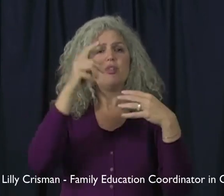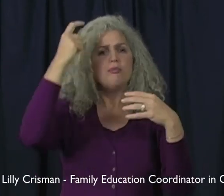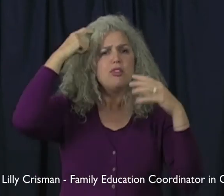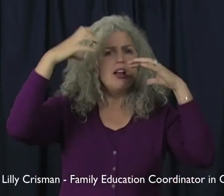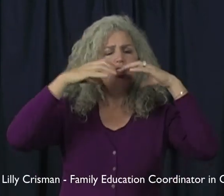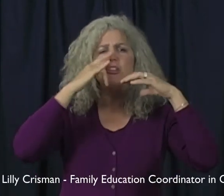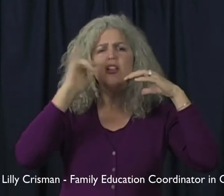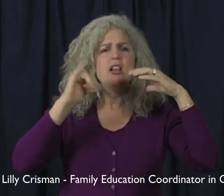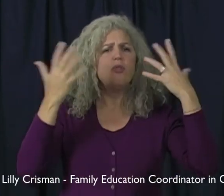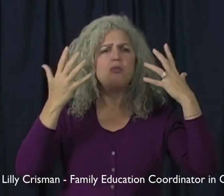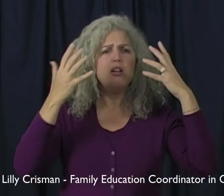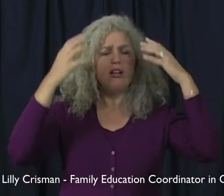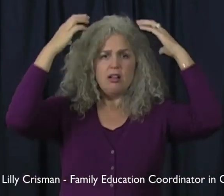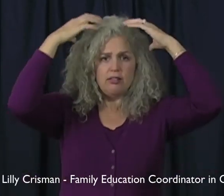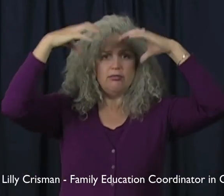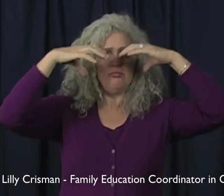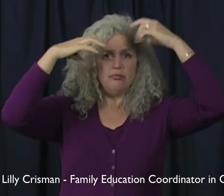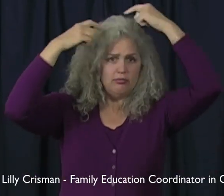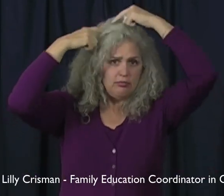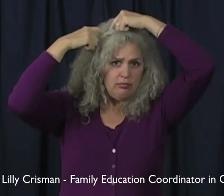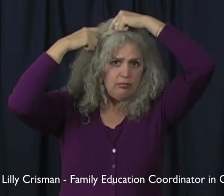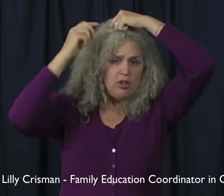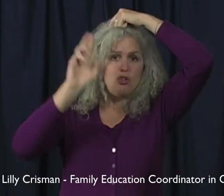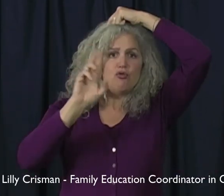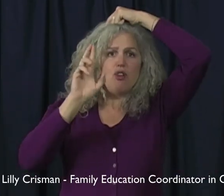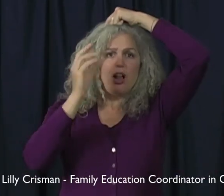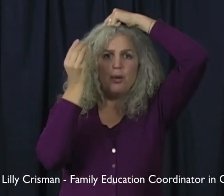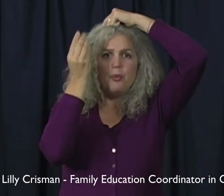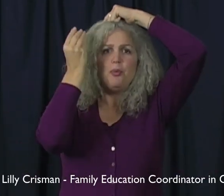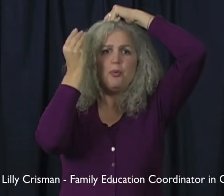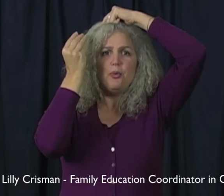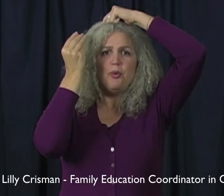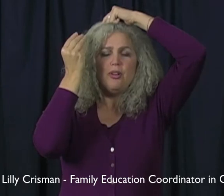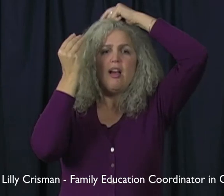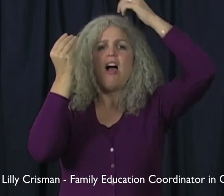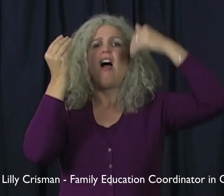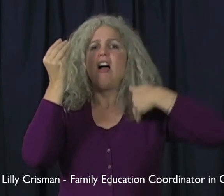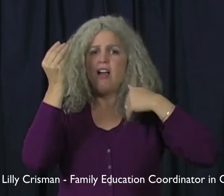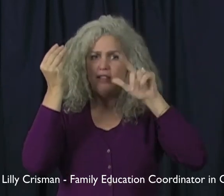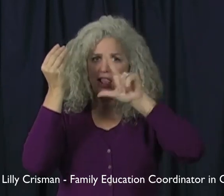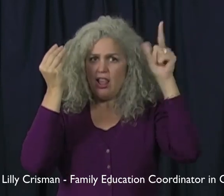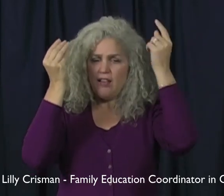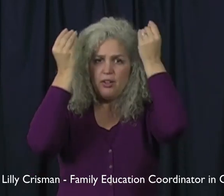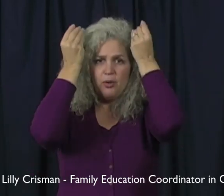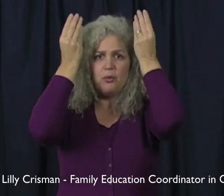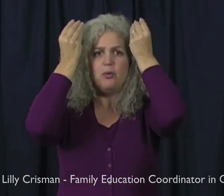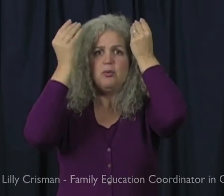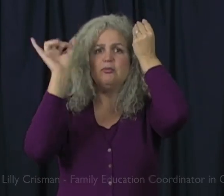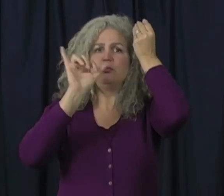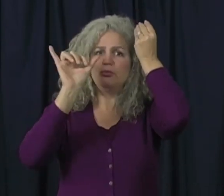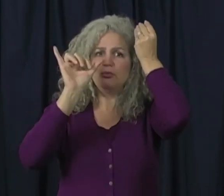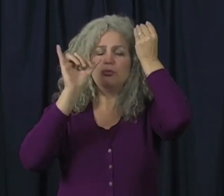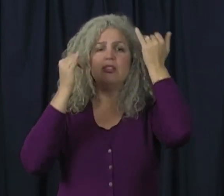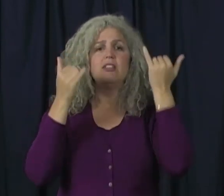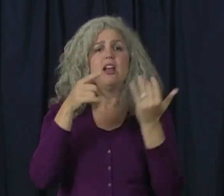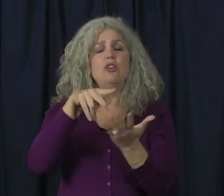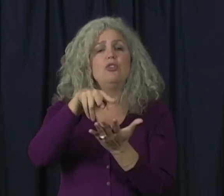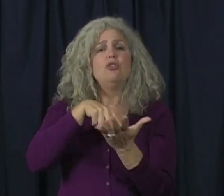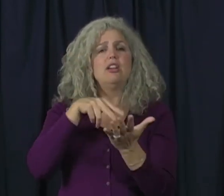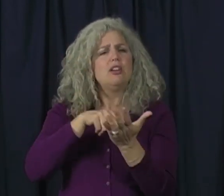When you're signing ASL, what does your brain look like? ASL activates the right and left parts